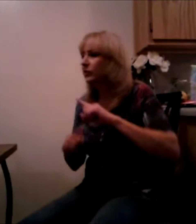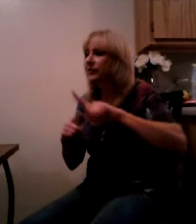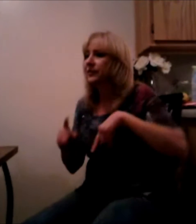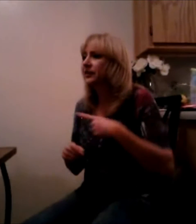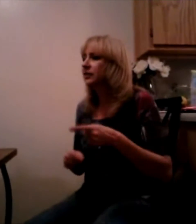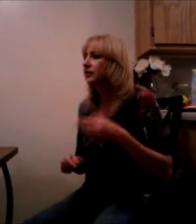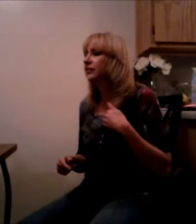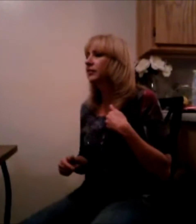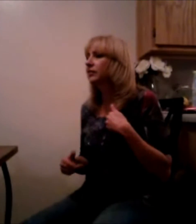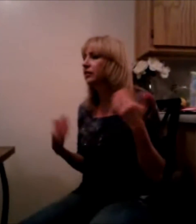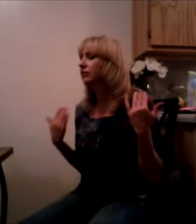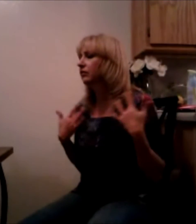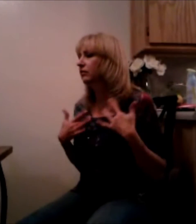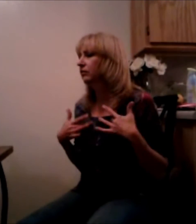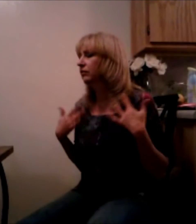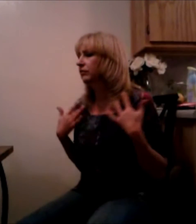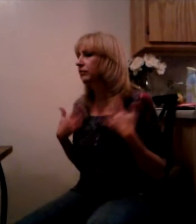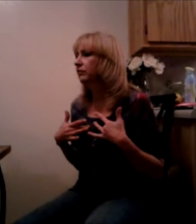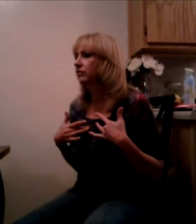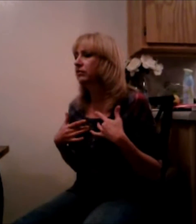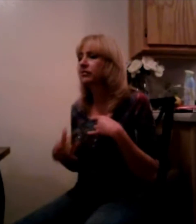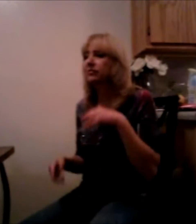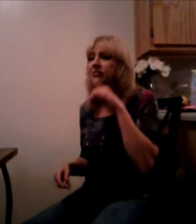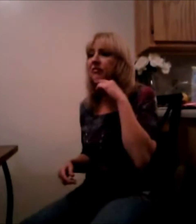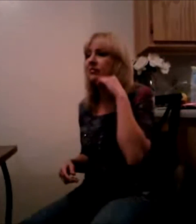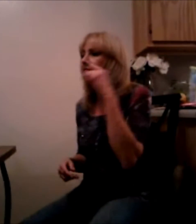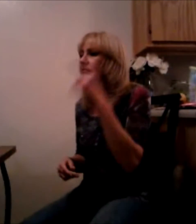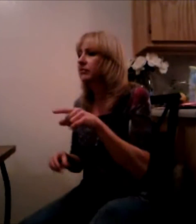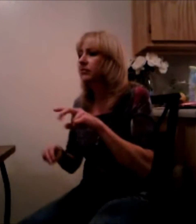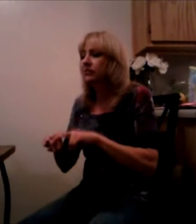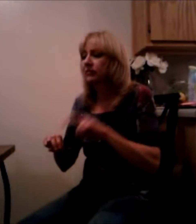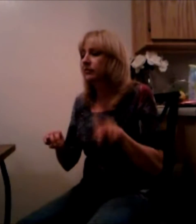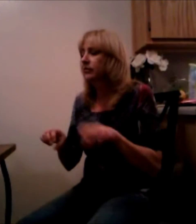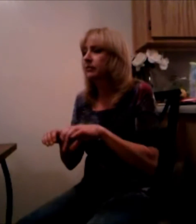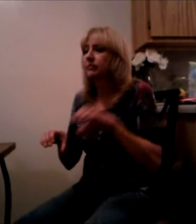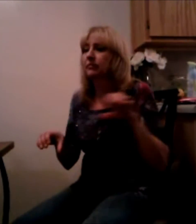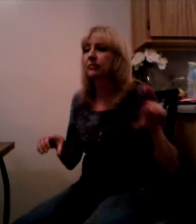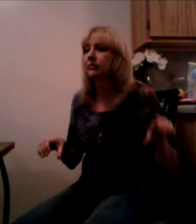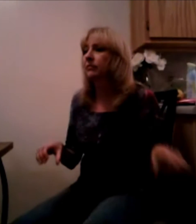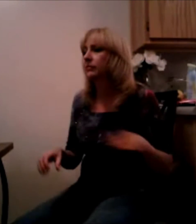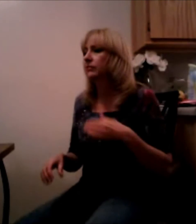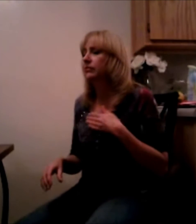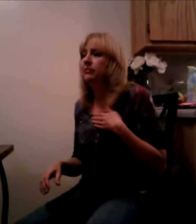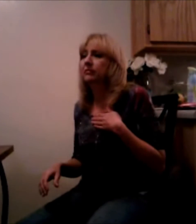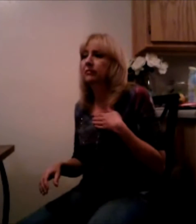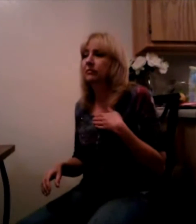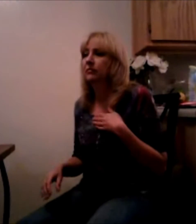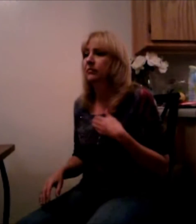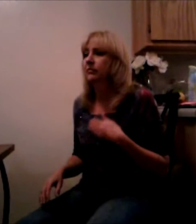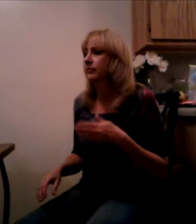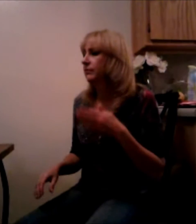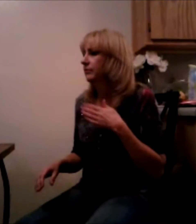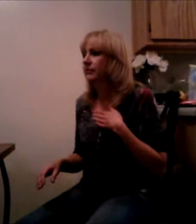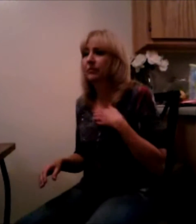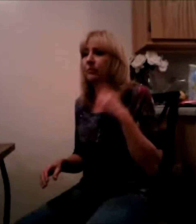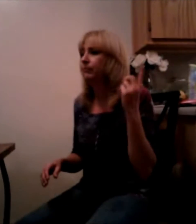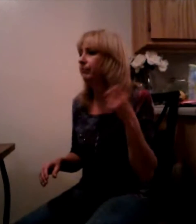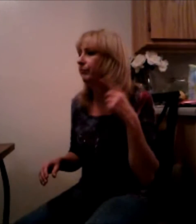Said sit beside me, my only son